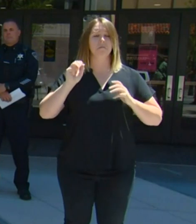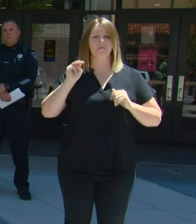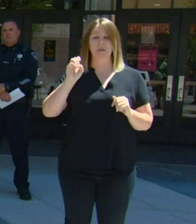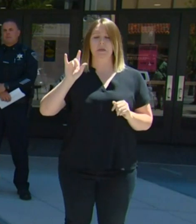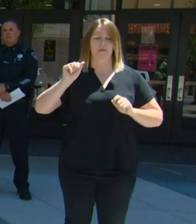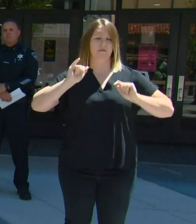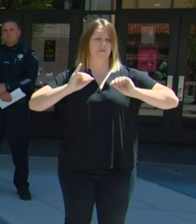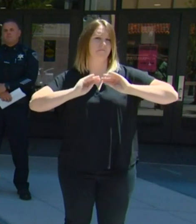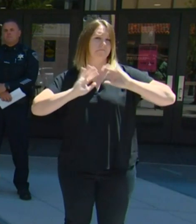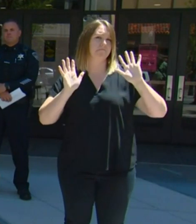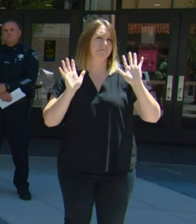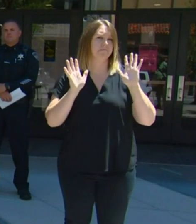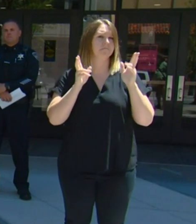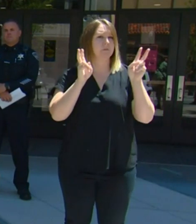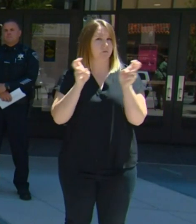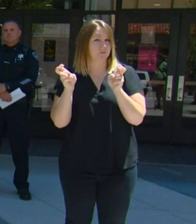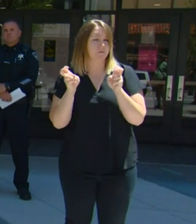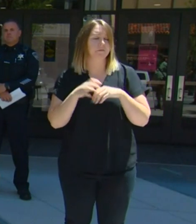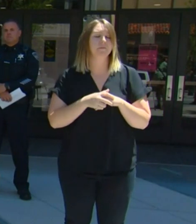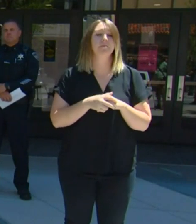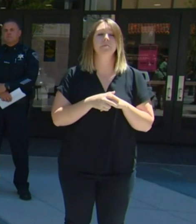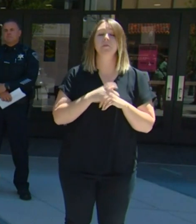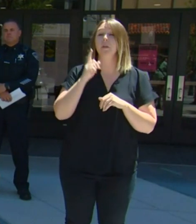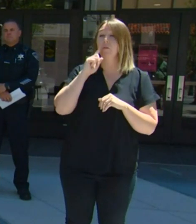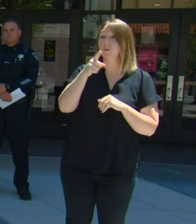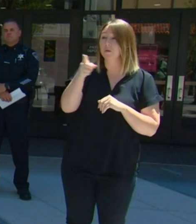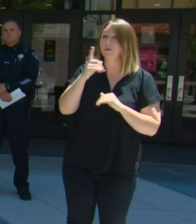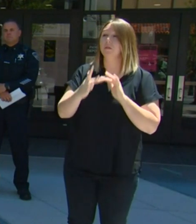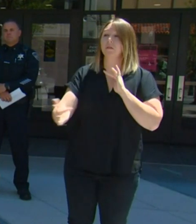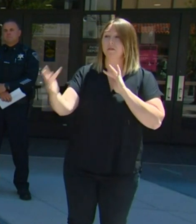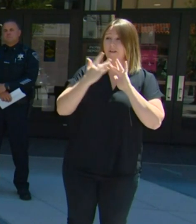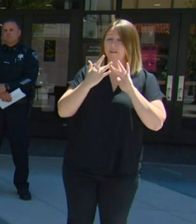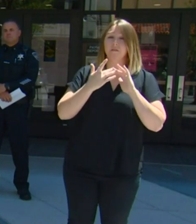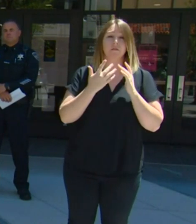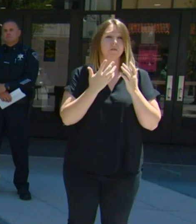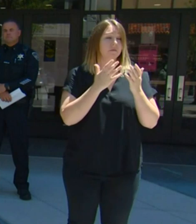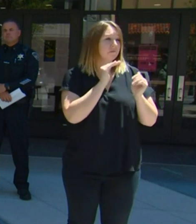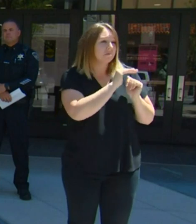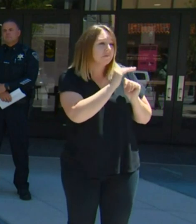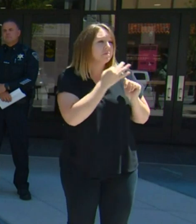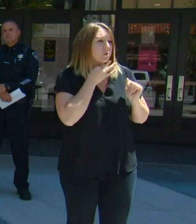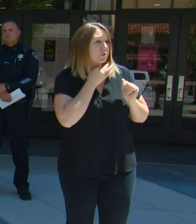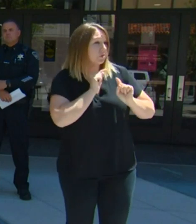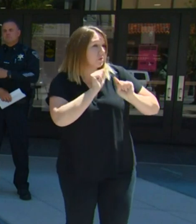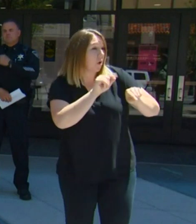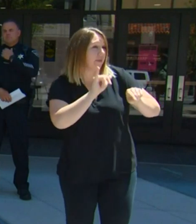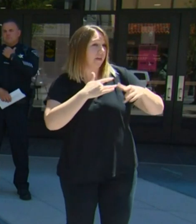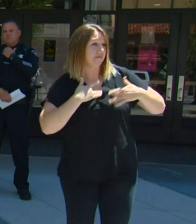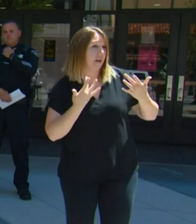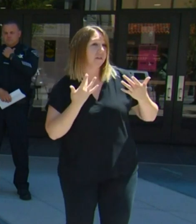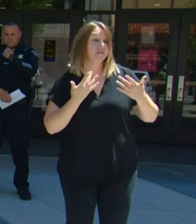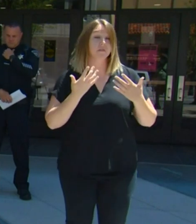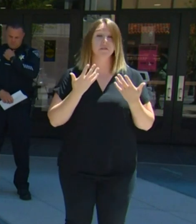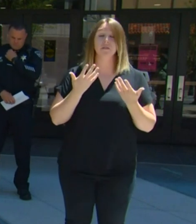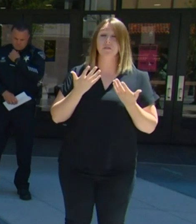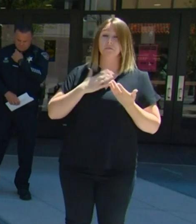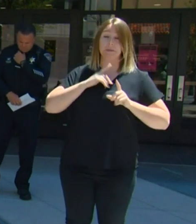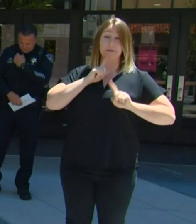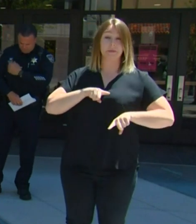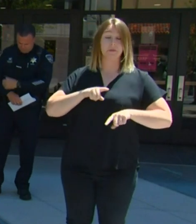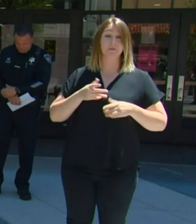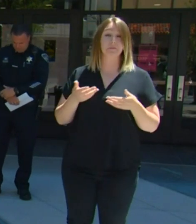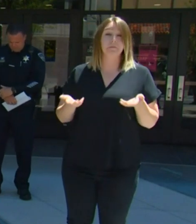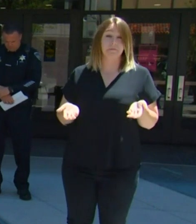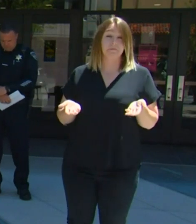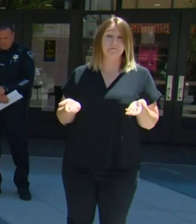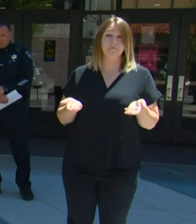those of you who contacted me about attending events and whether or not you should go, I would say